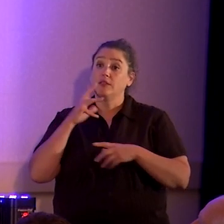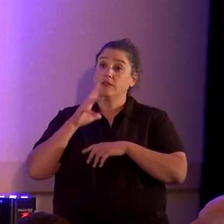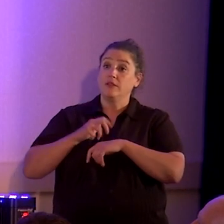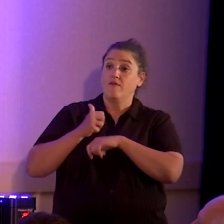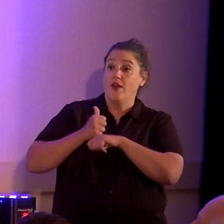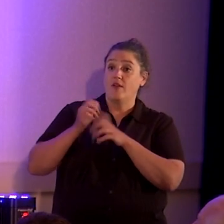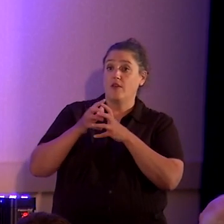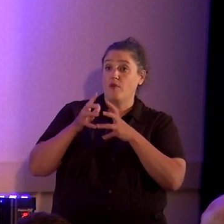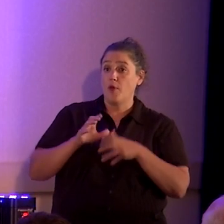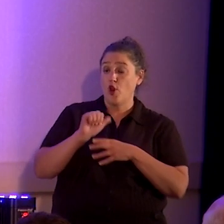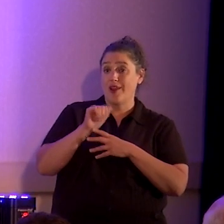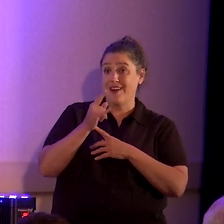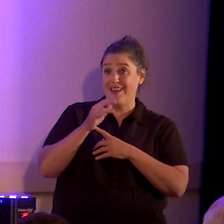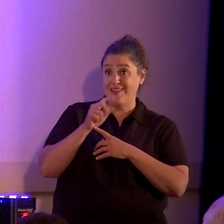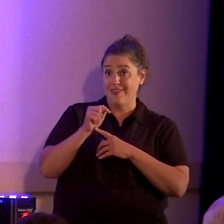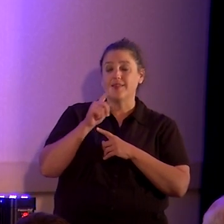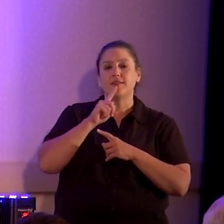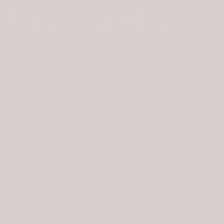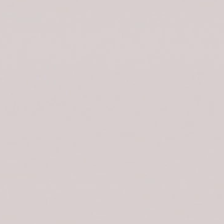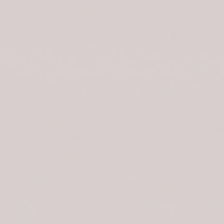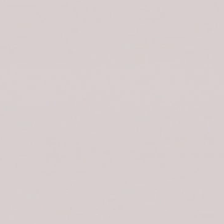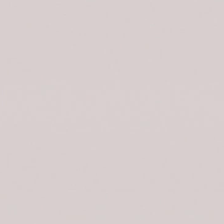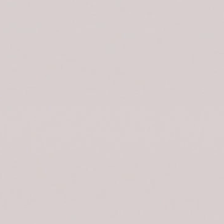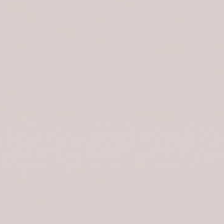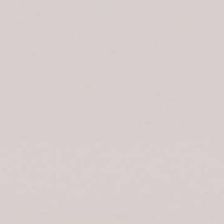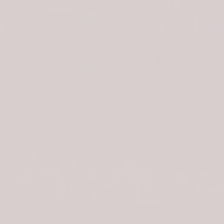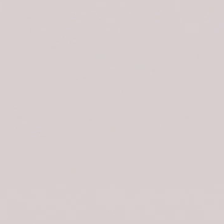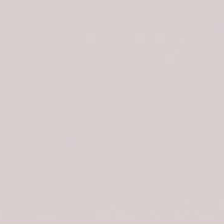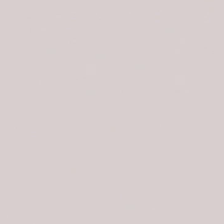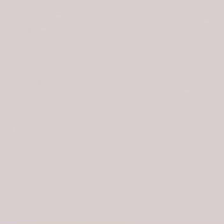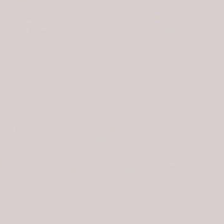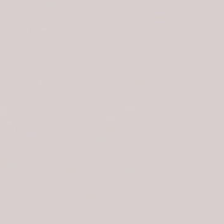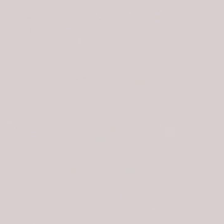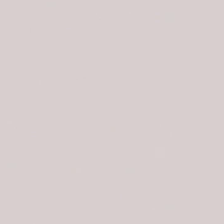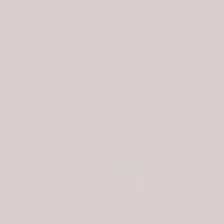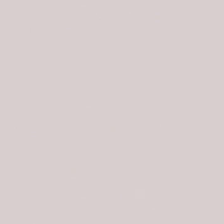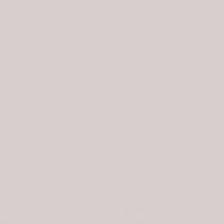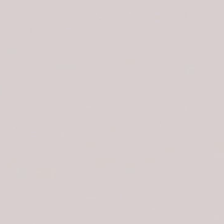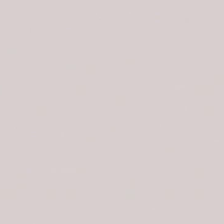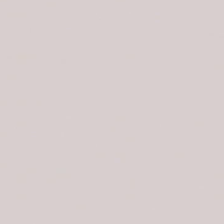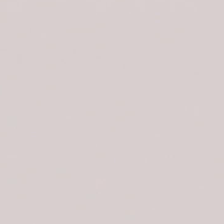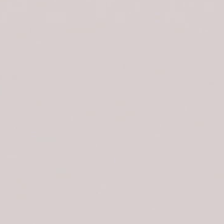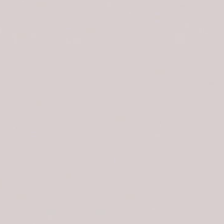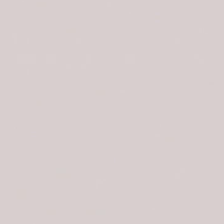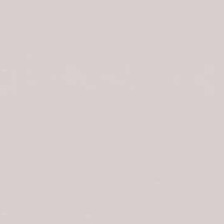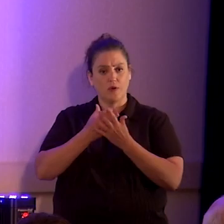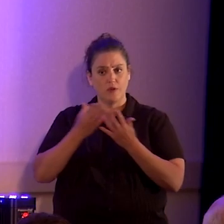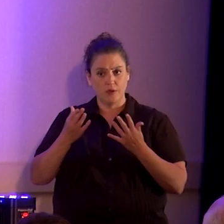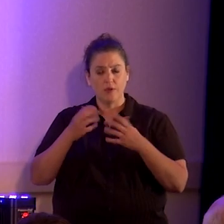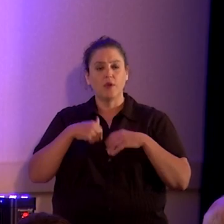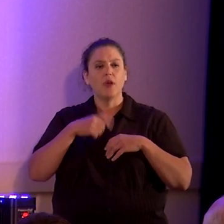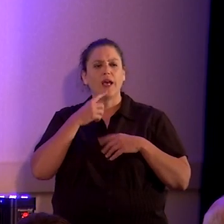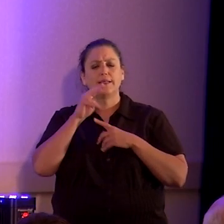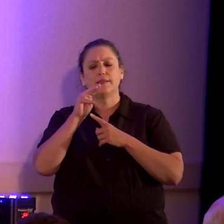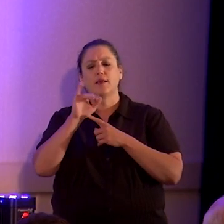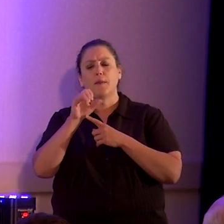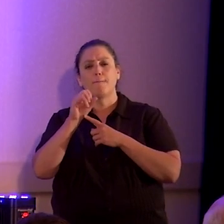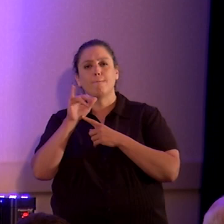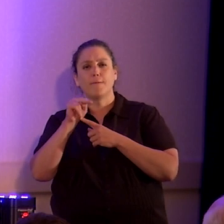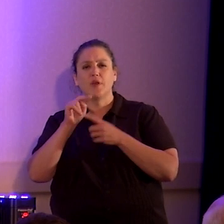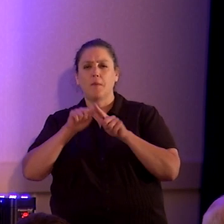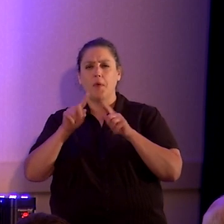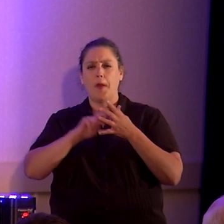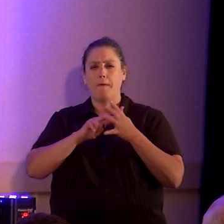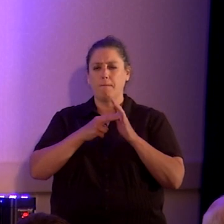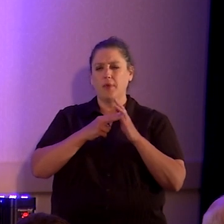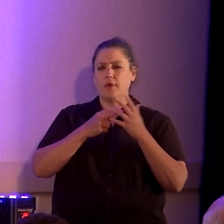it has been the legal mission of American Atheists to do certain things. And I say legal mission because there are many purposes that a nonprofit